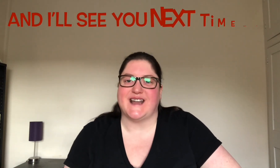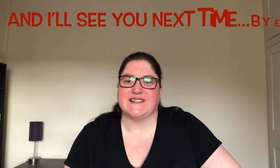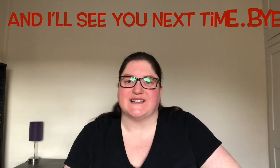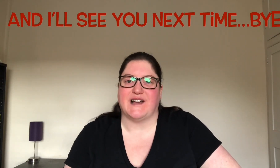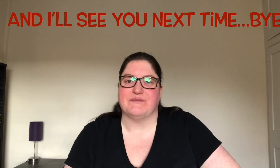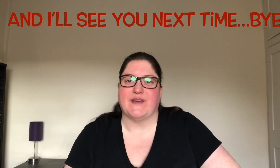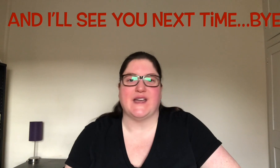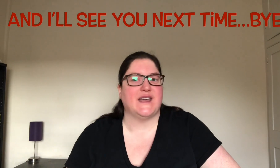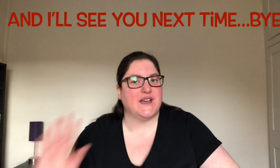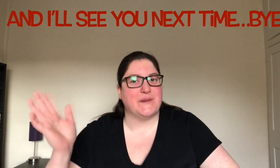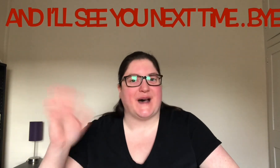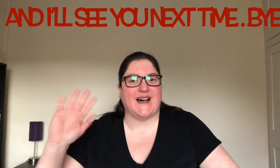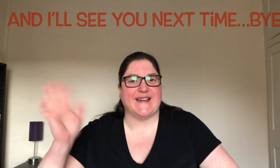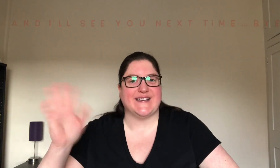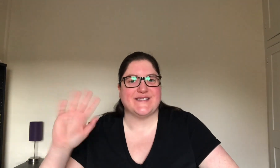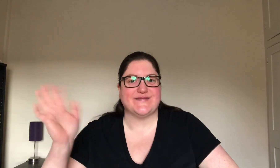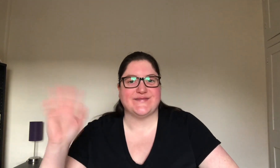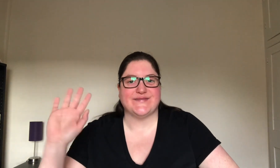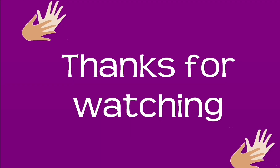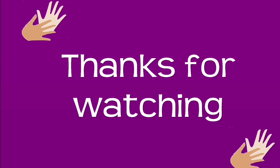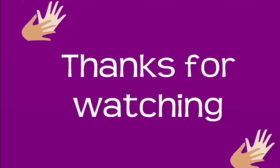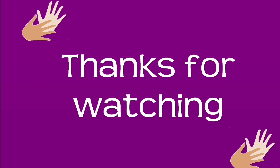next time. Bye. Bye. Bye.